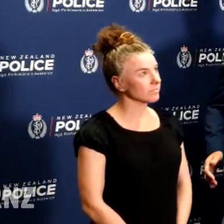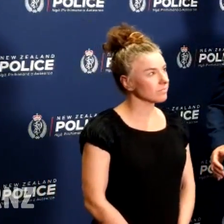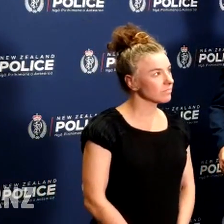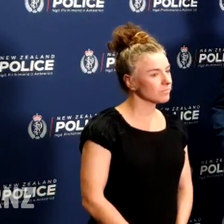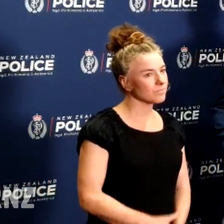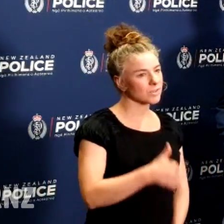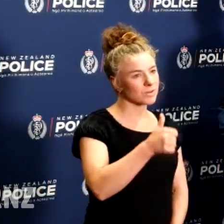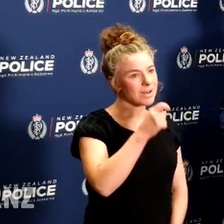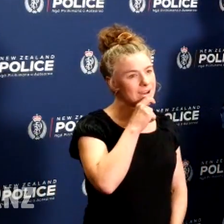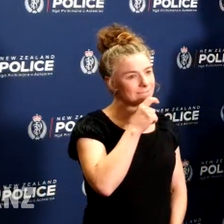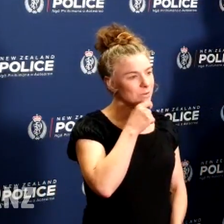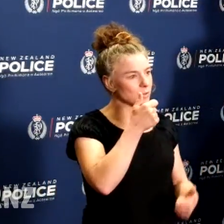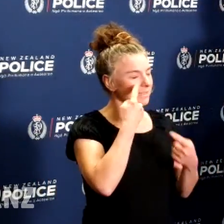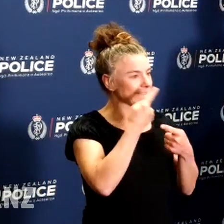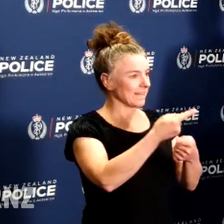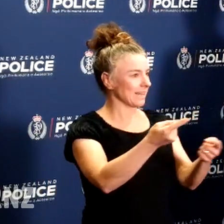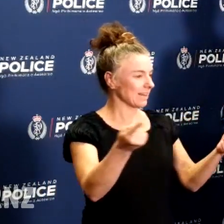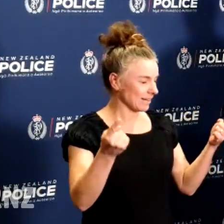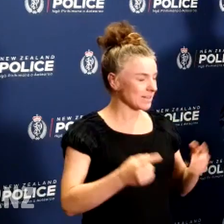Good afternoon, nice to see you all again.